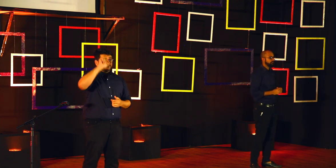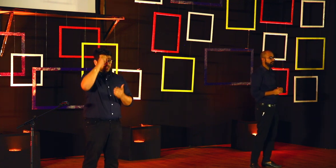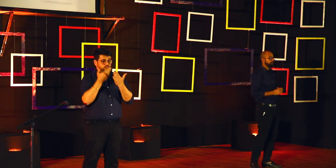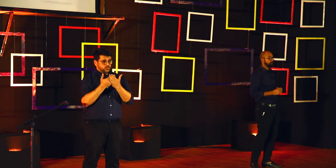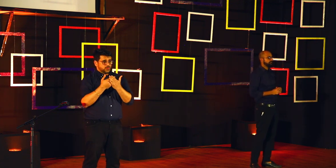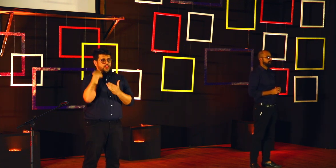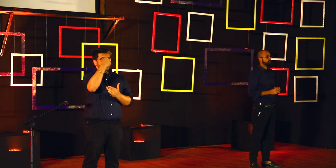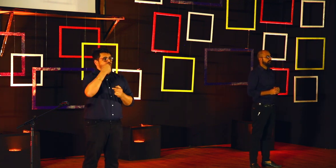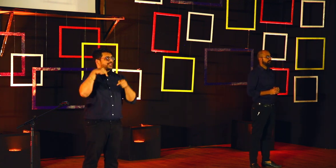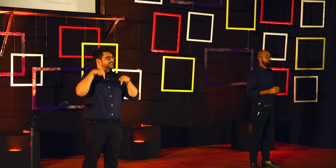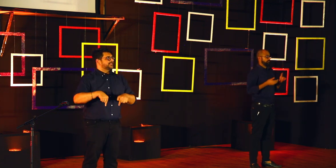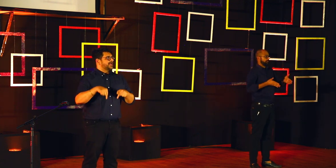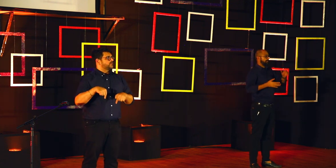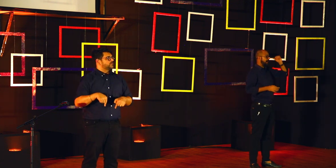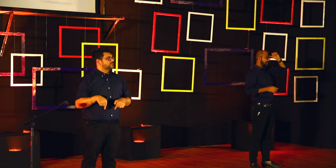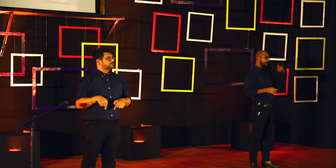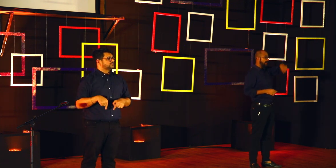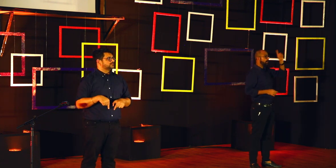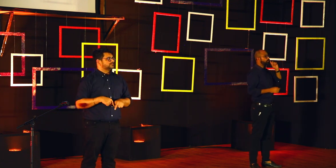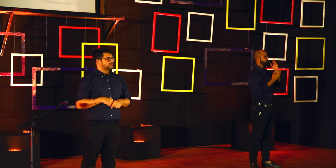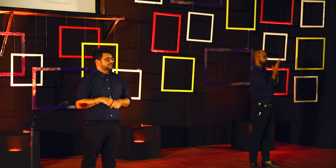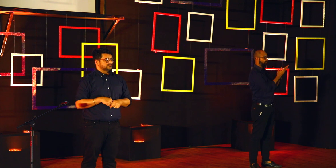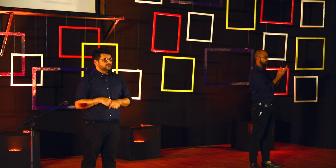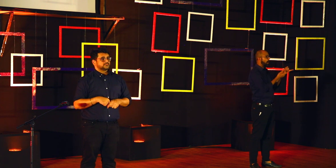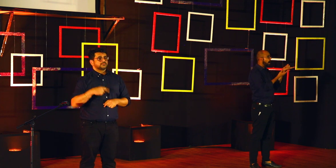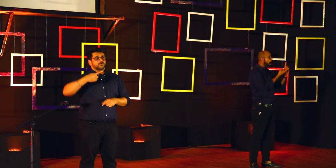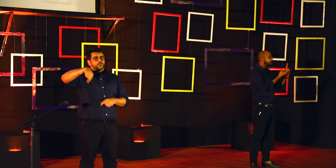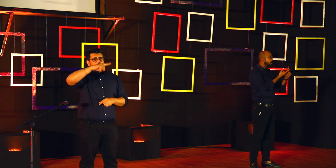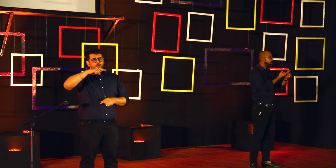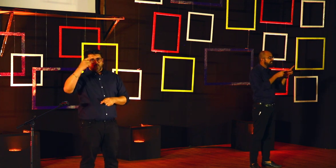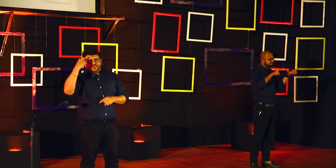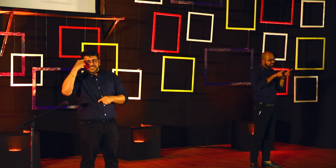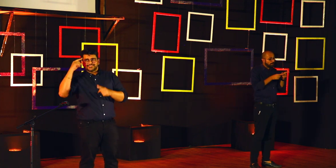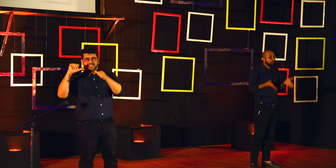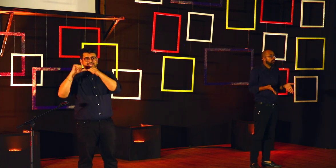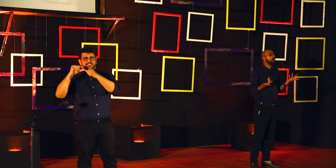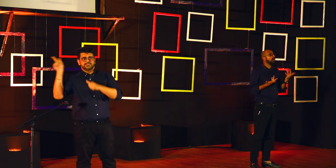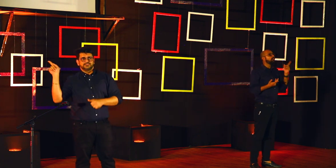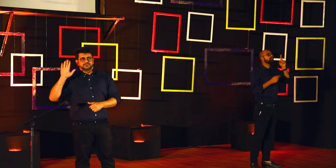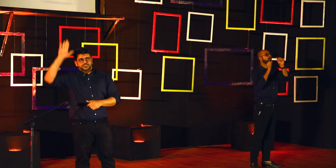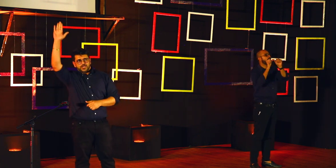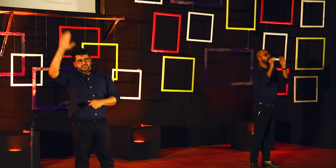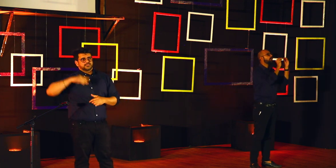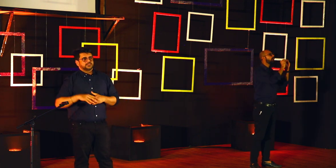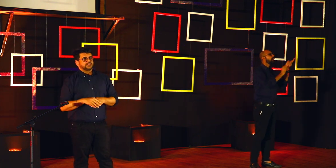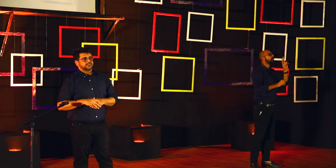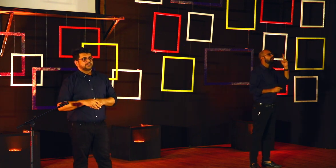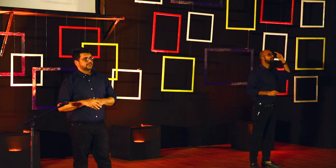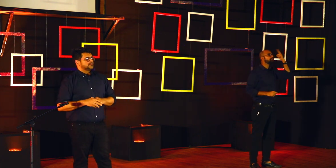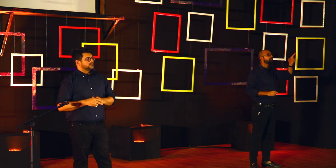which is the probable situation at this point of time in India. So how many of you think it's A, the